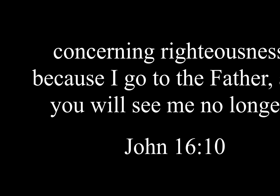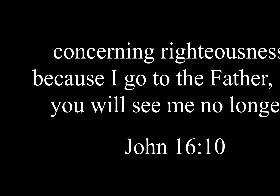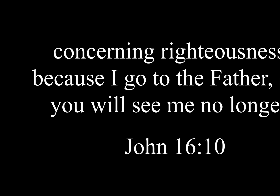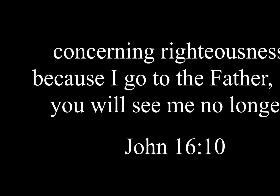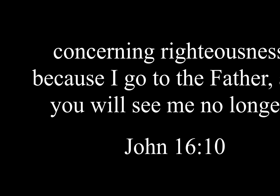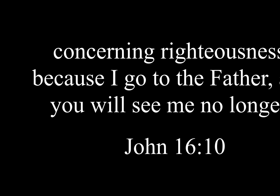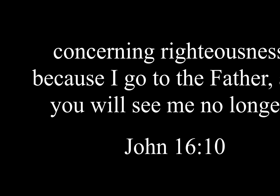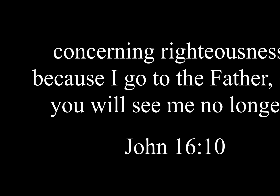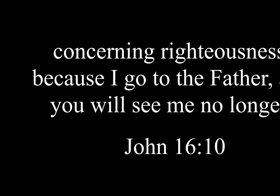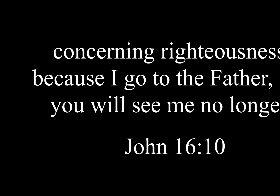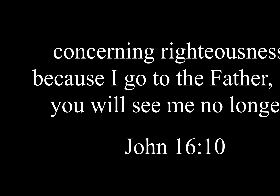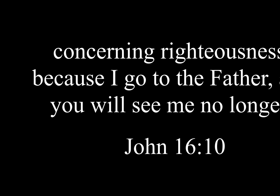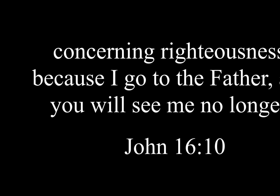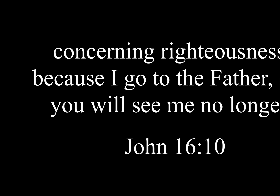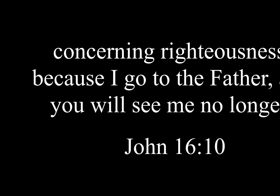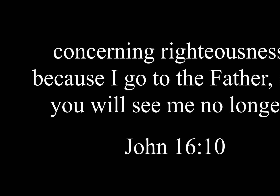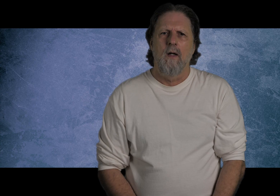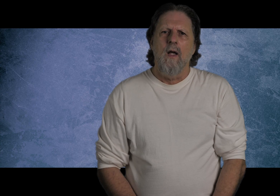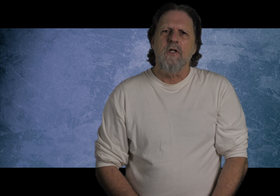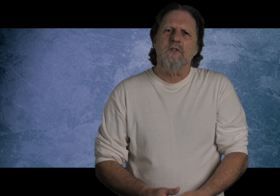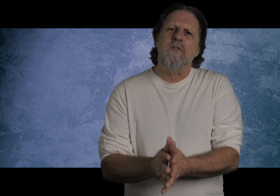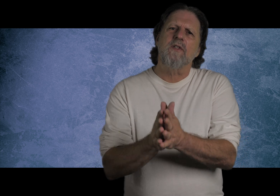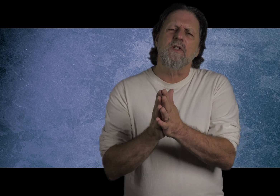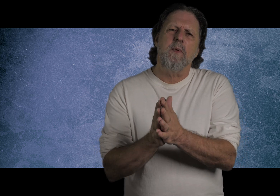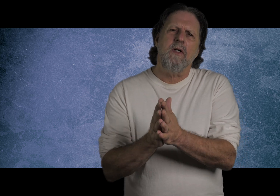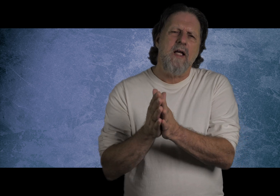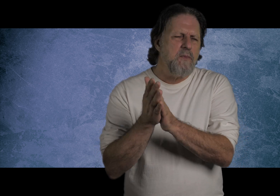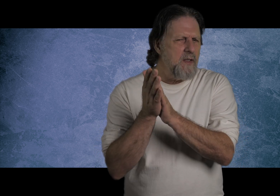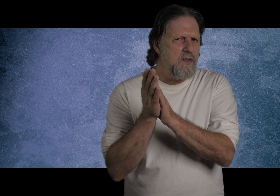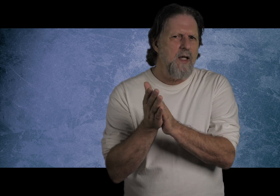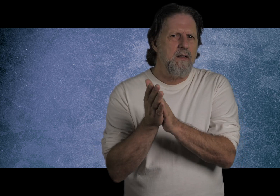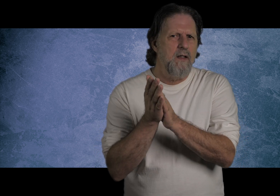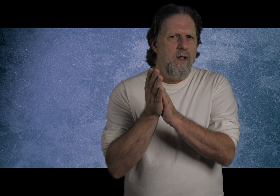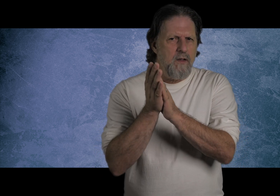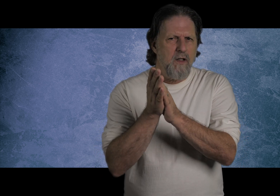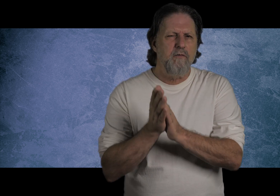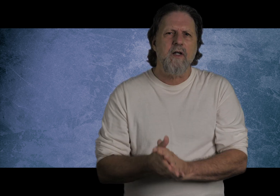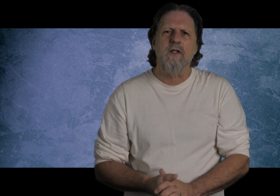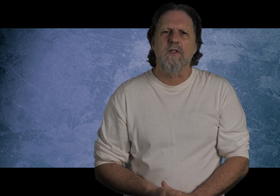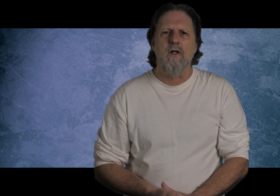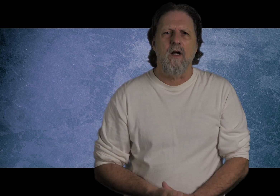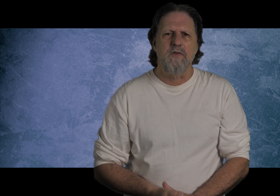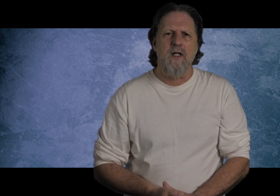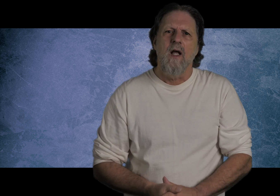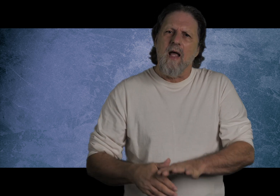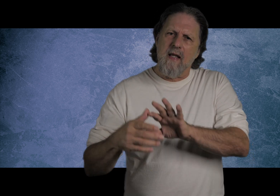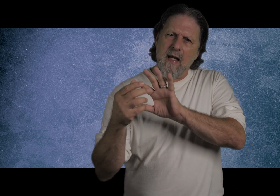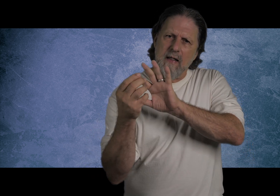Father and you will see me no longer. Jesus says the Spirit has been sent to convict the sinner of sin. And then he